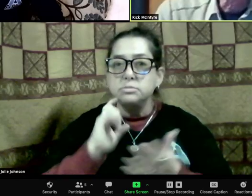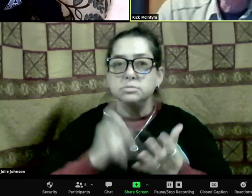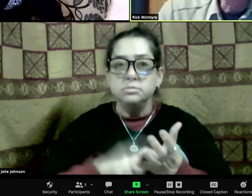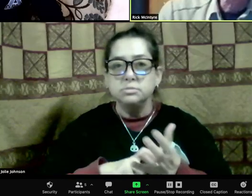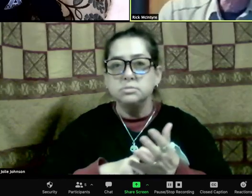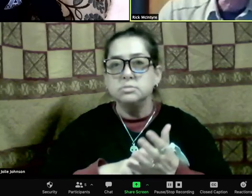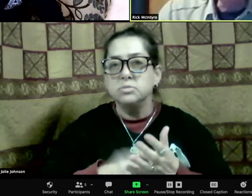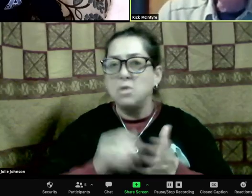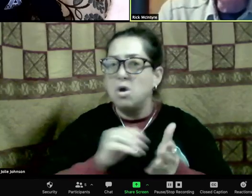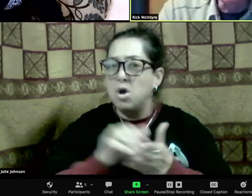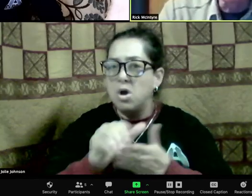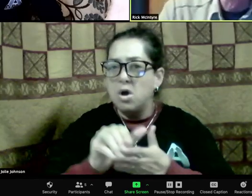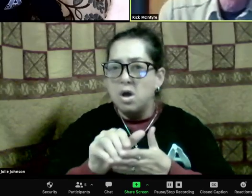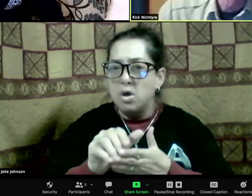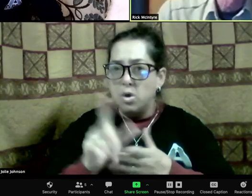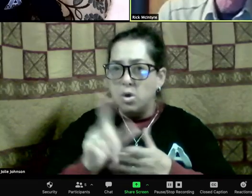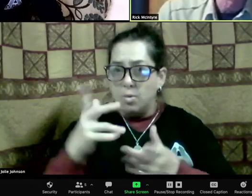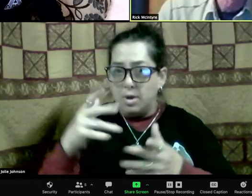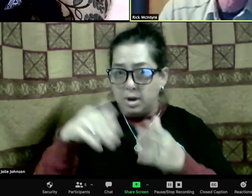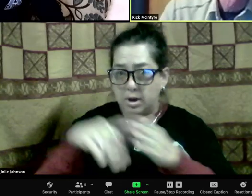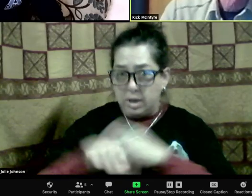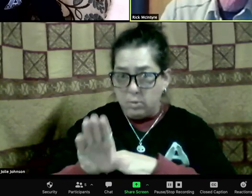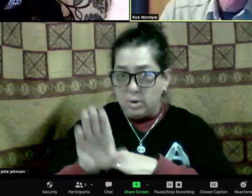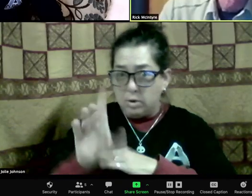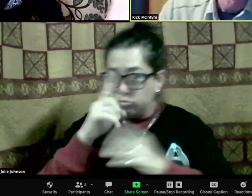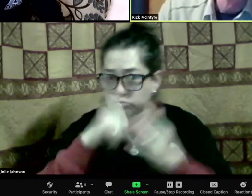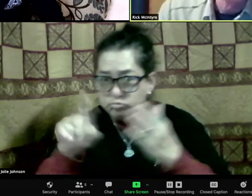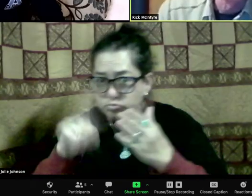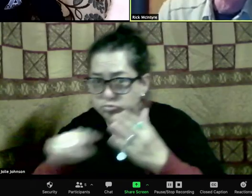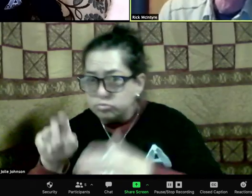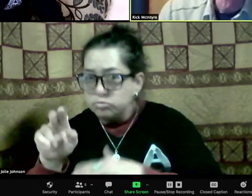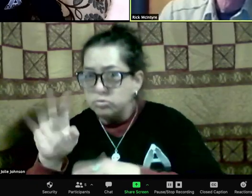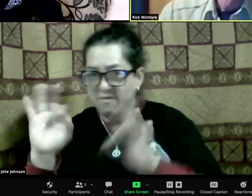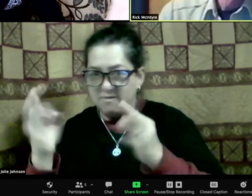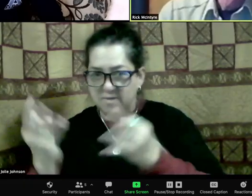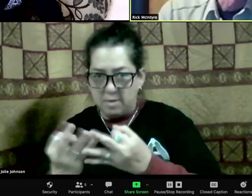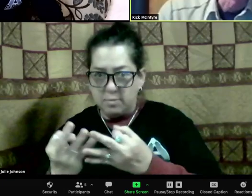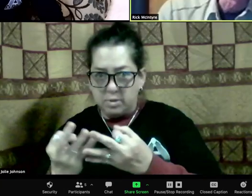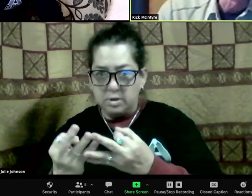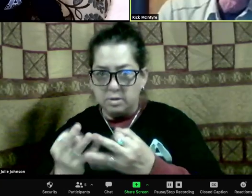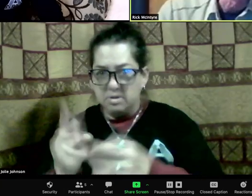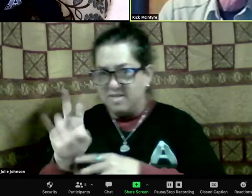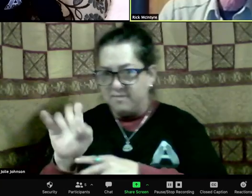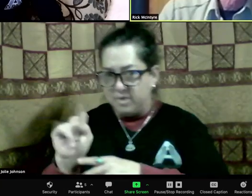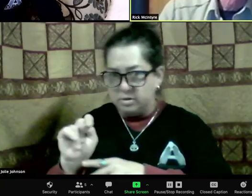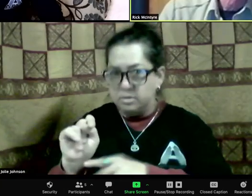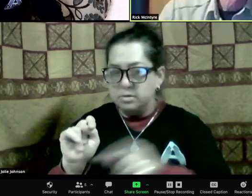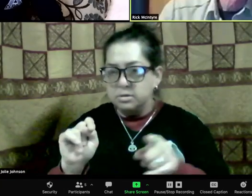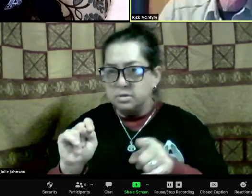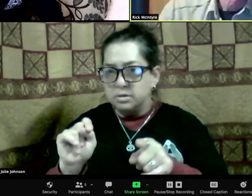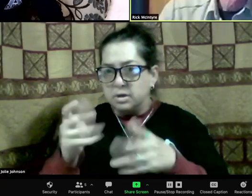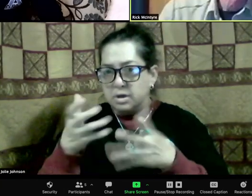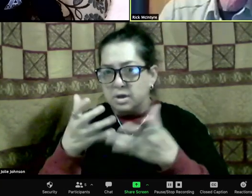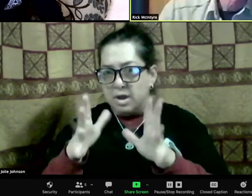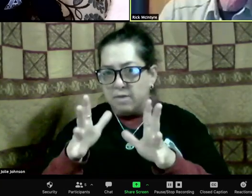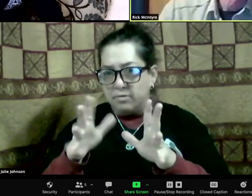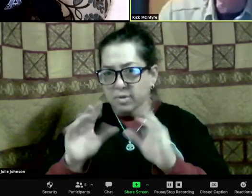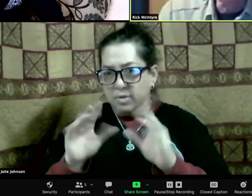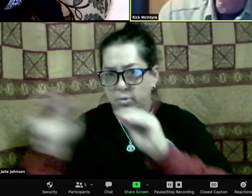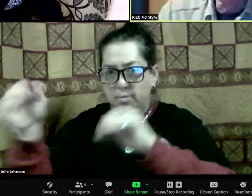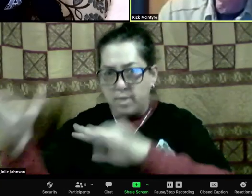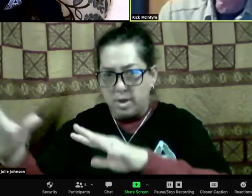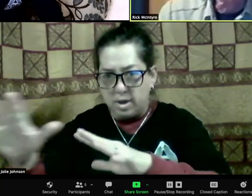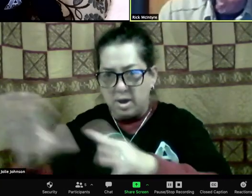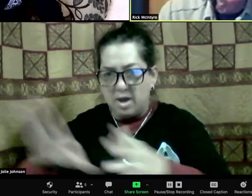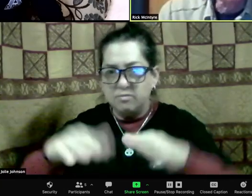people. It would be like if they found a dead bison in a natural environment. And there's a great story. I think this is